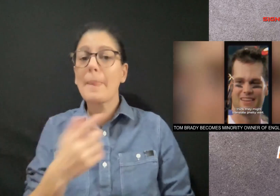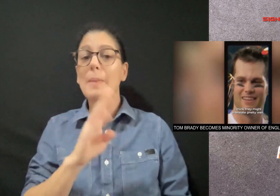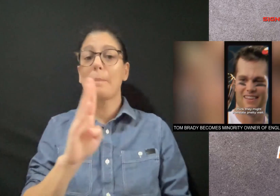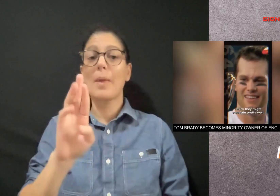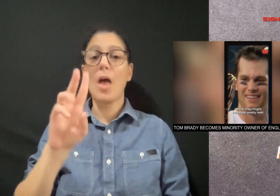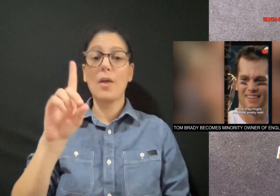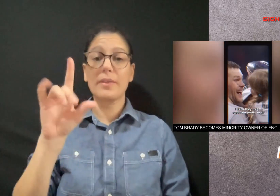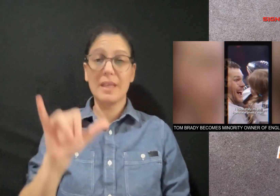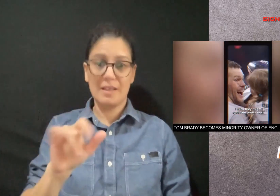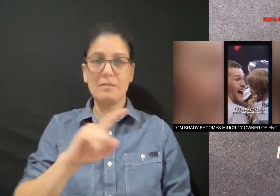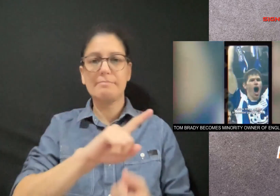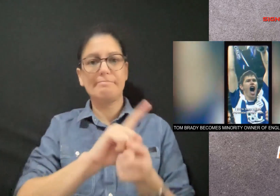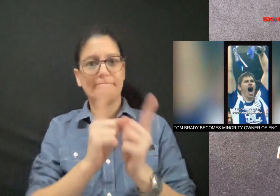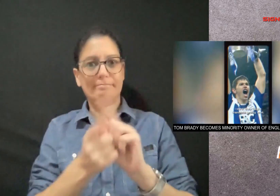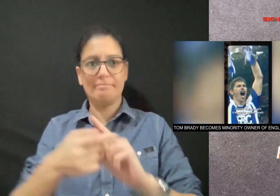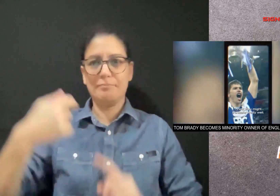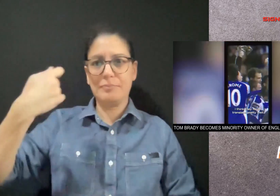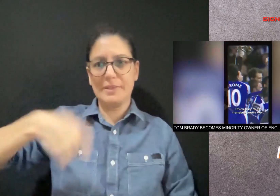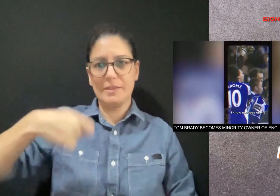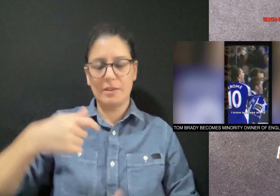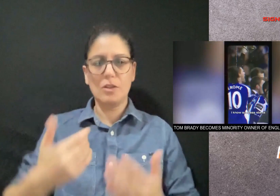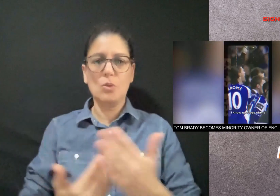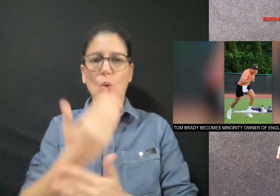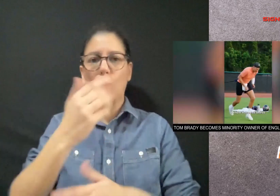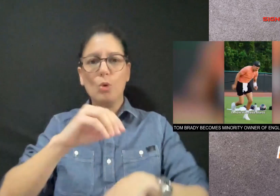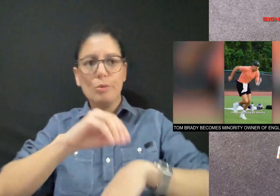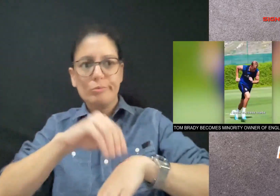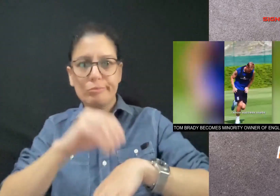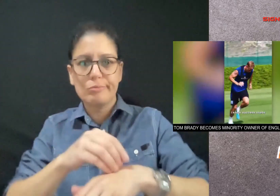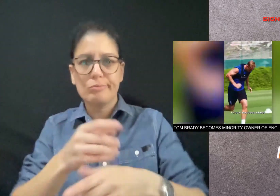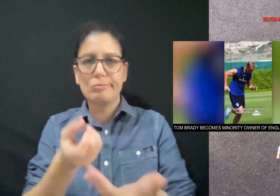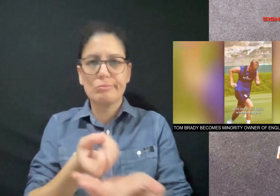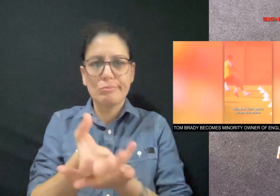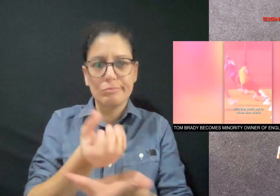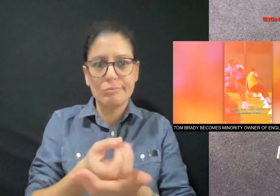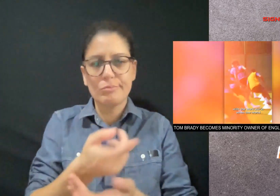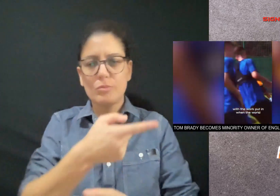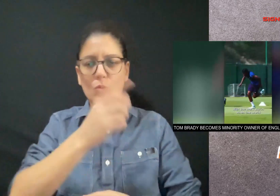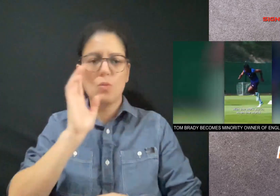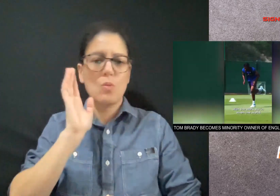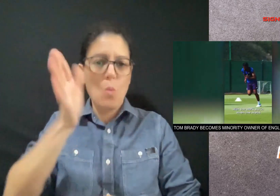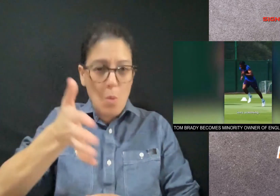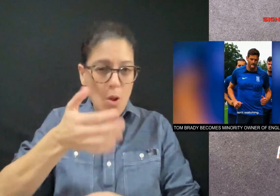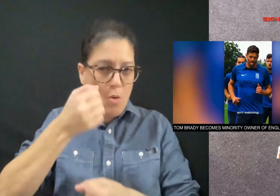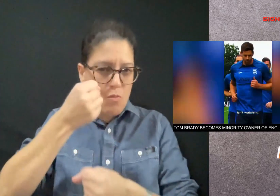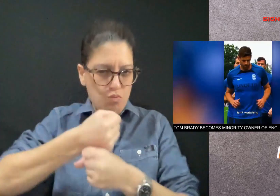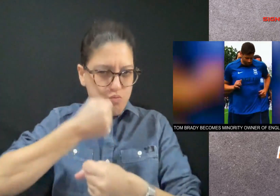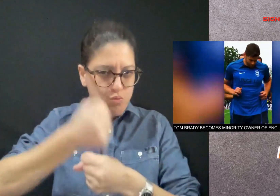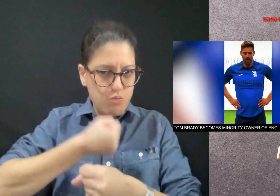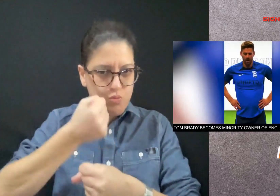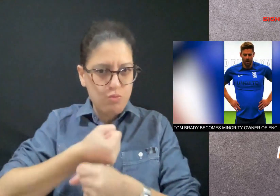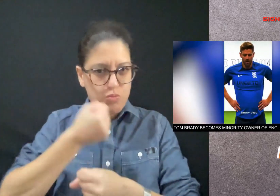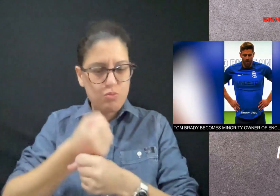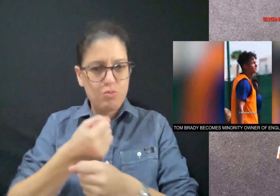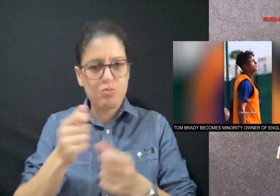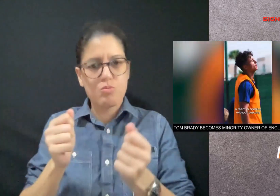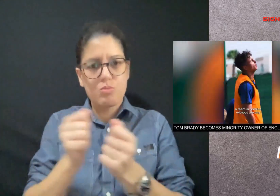according to the club Brady will become a chairman of the new advisory board and work directly with